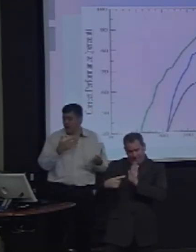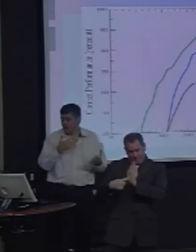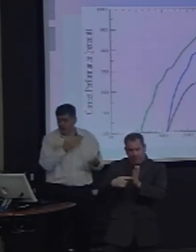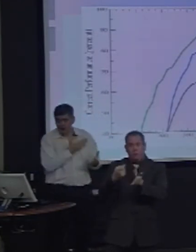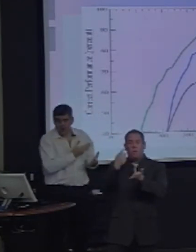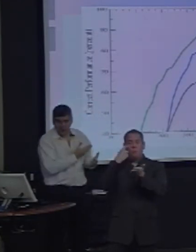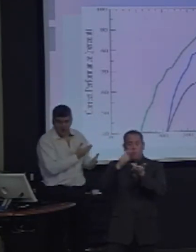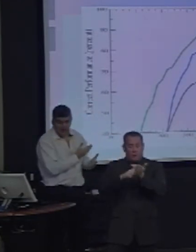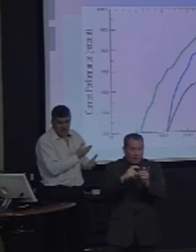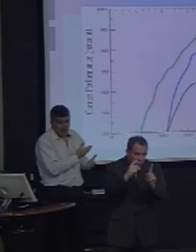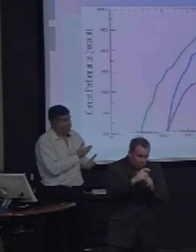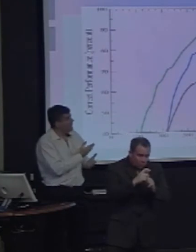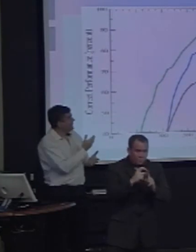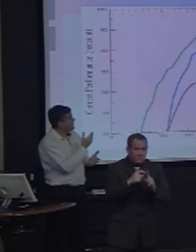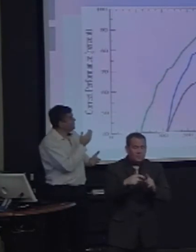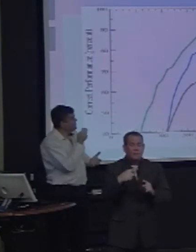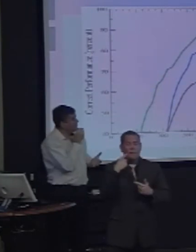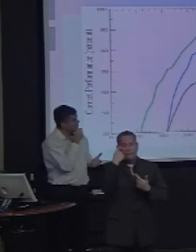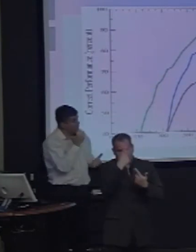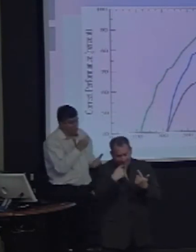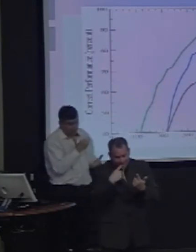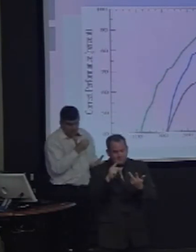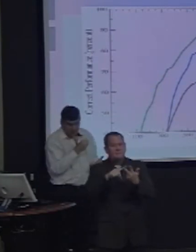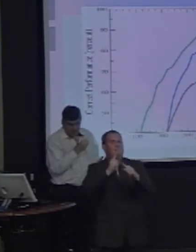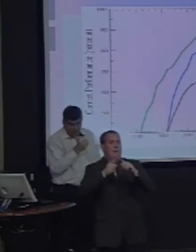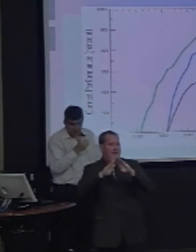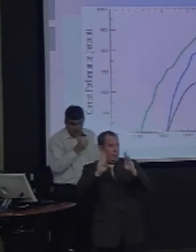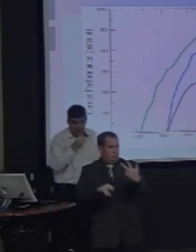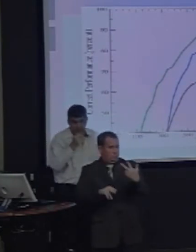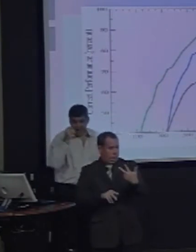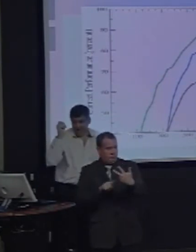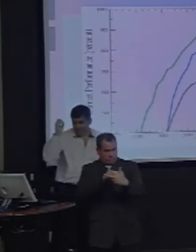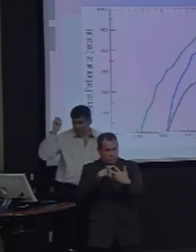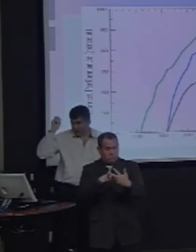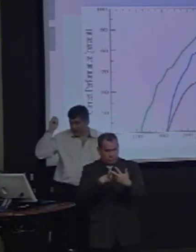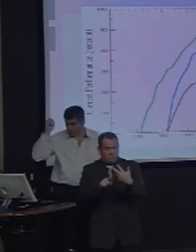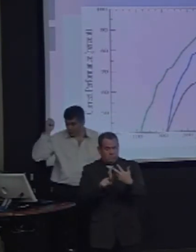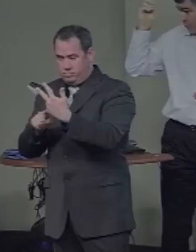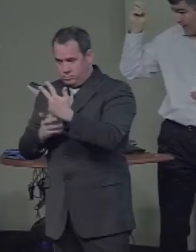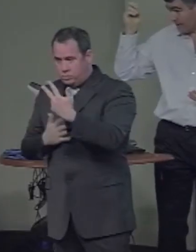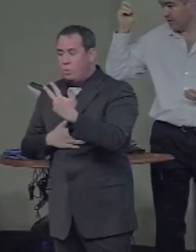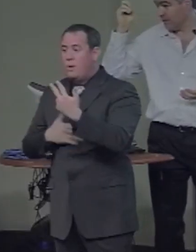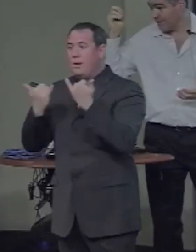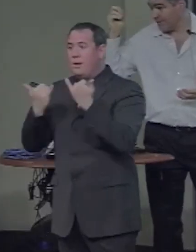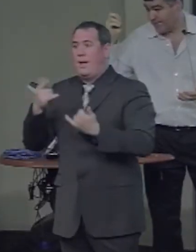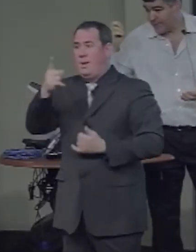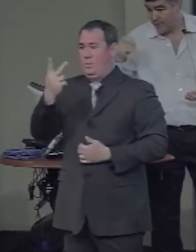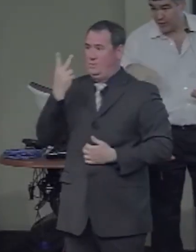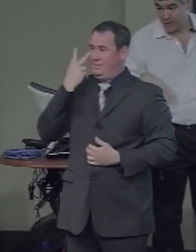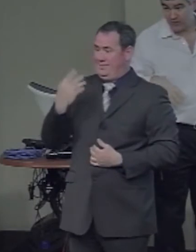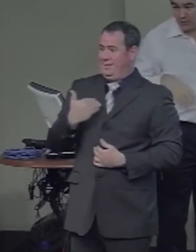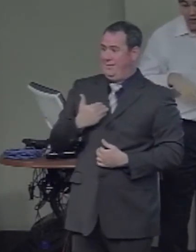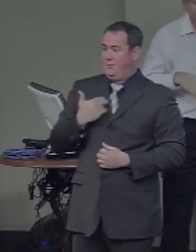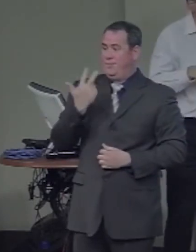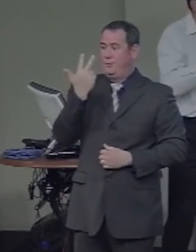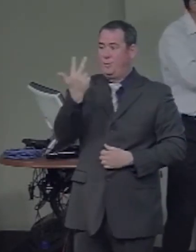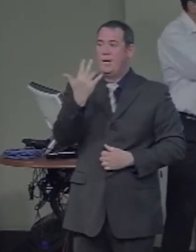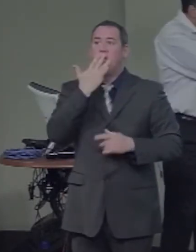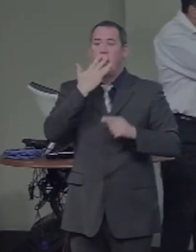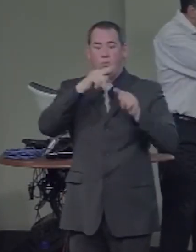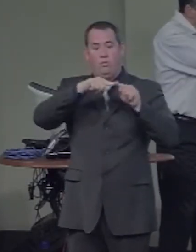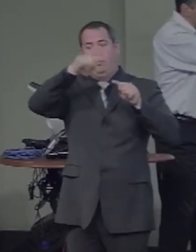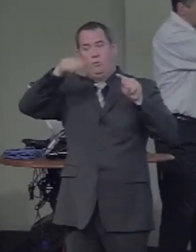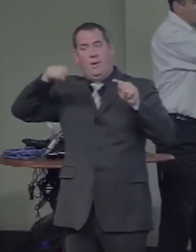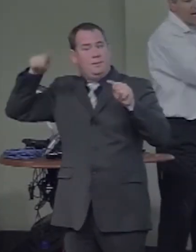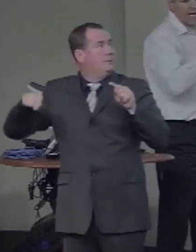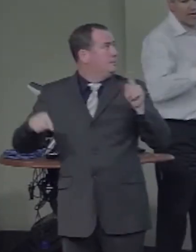Basically, what's shown here is the performance of the model in activating the correct identity unit over